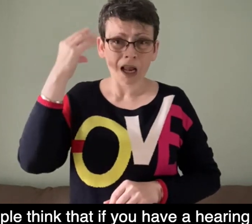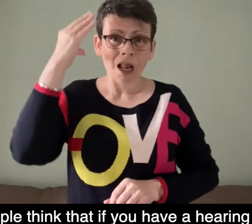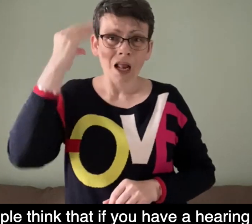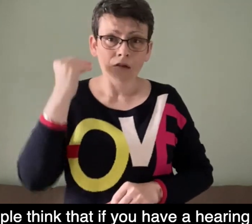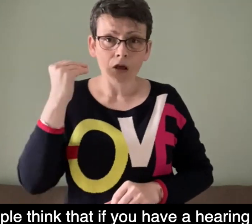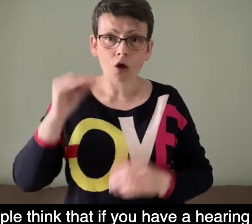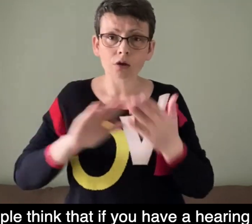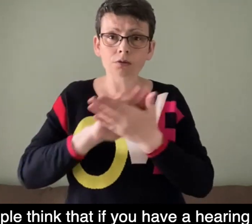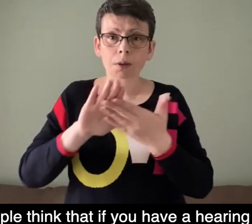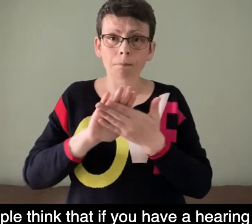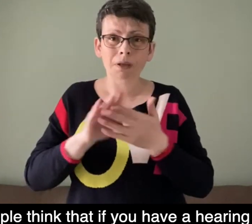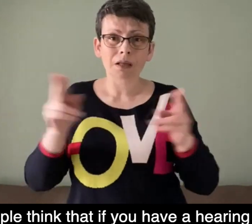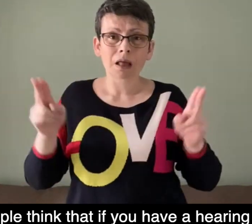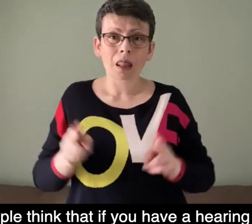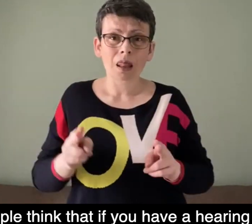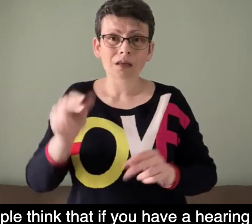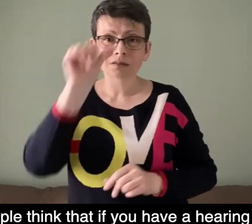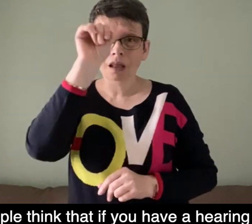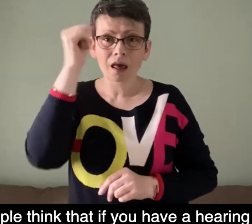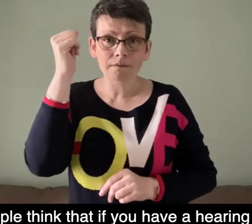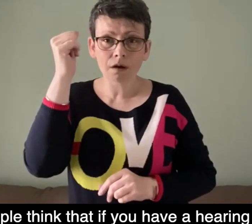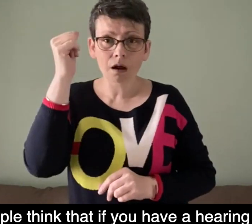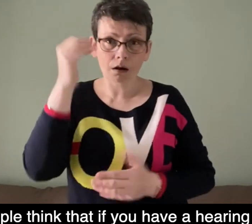you are less clever, which is offensive.